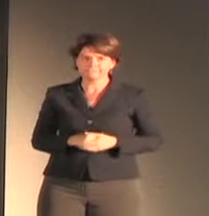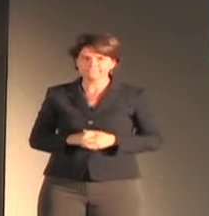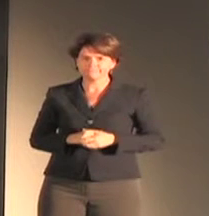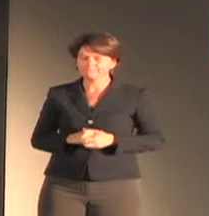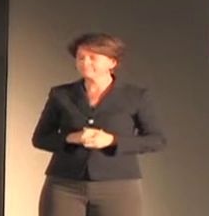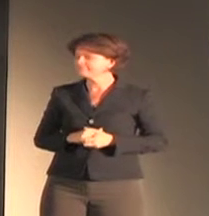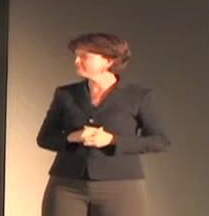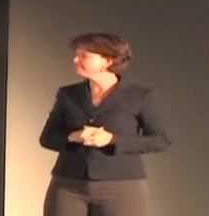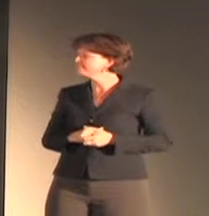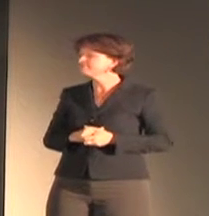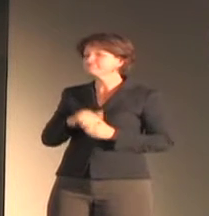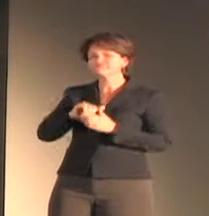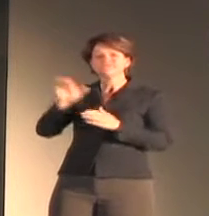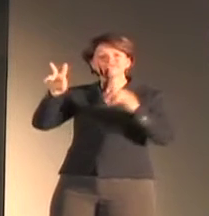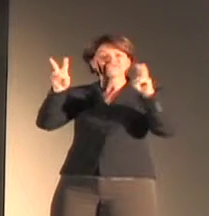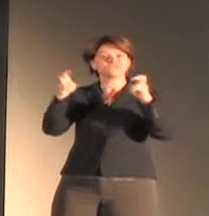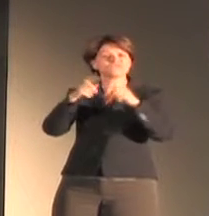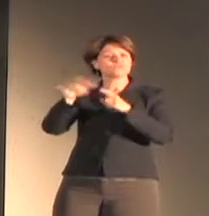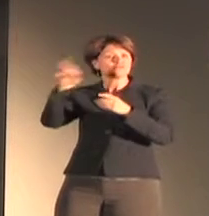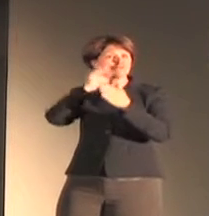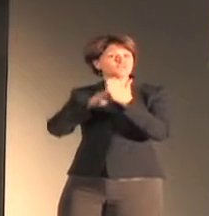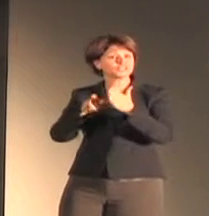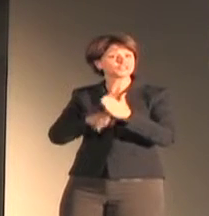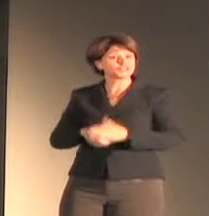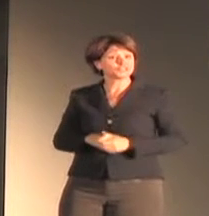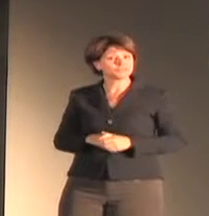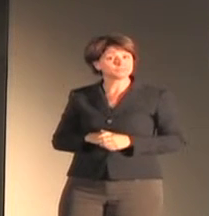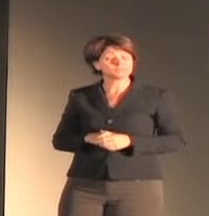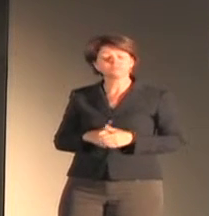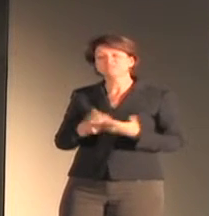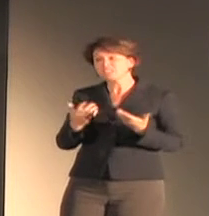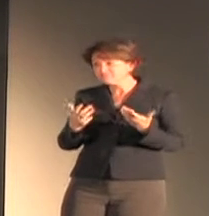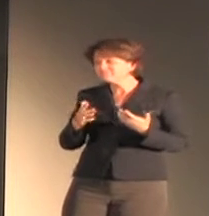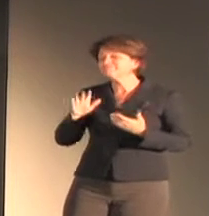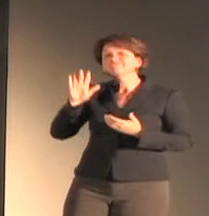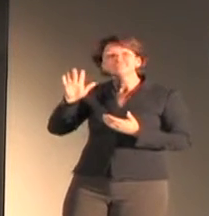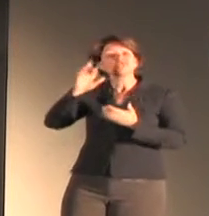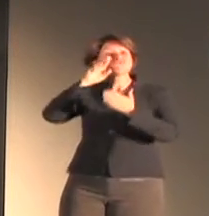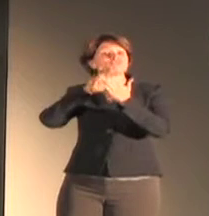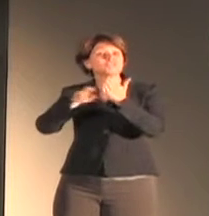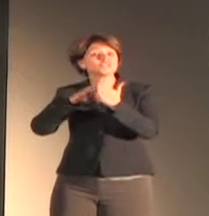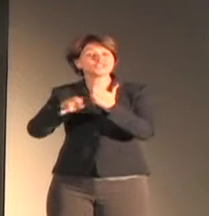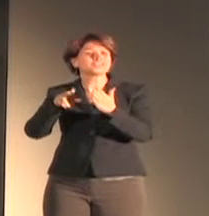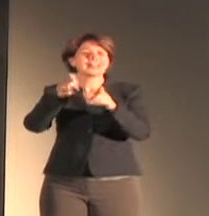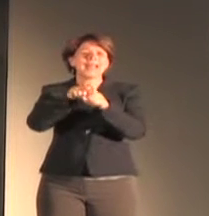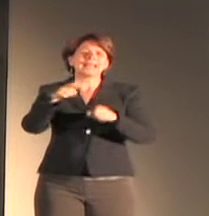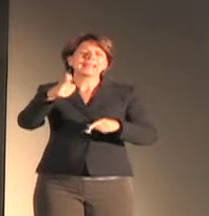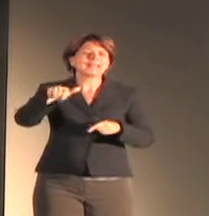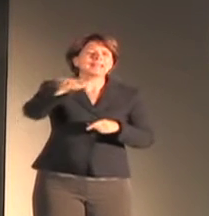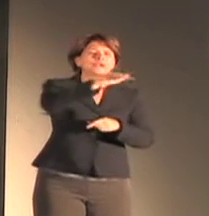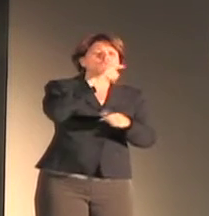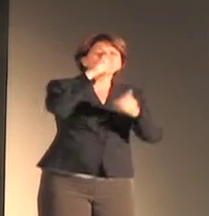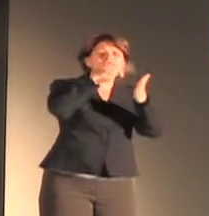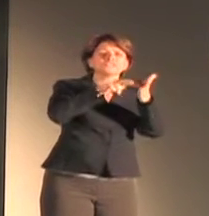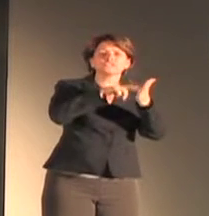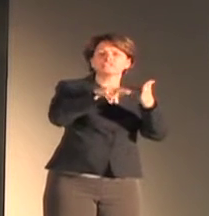Her research, like that of many who do work with speakers of minority and emerging languages, is both